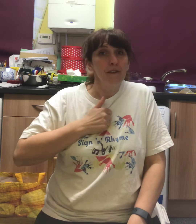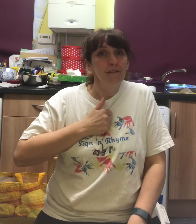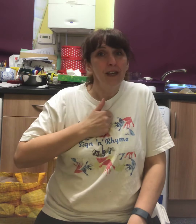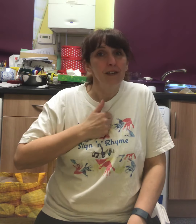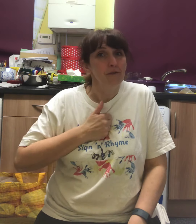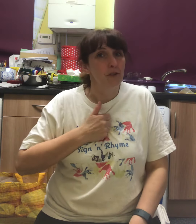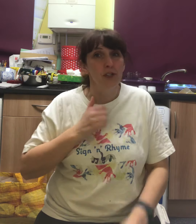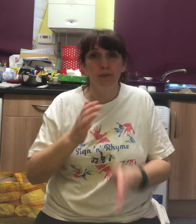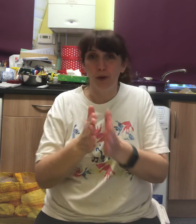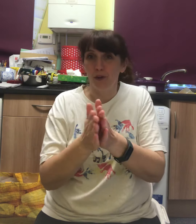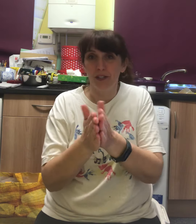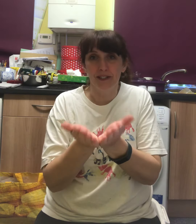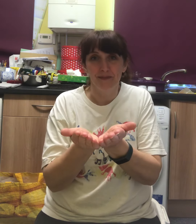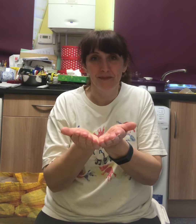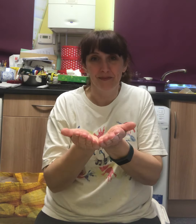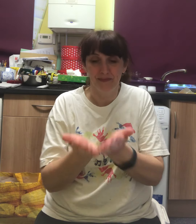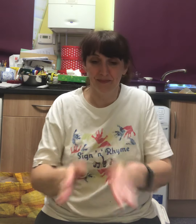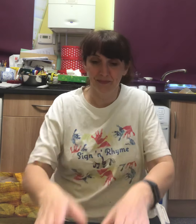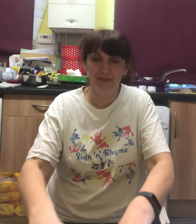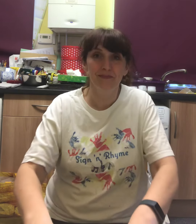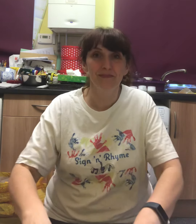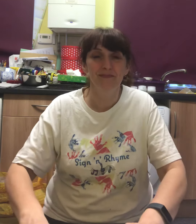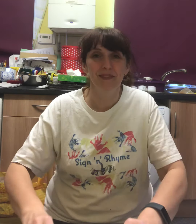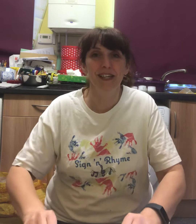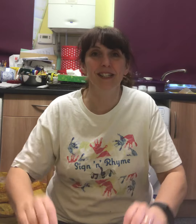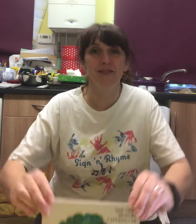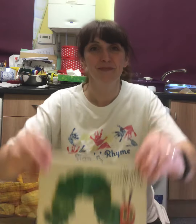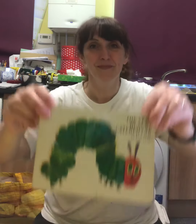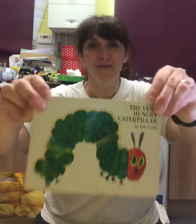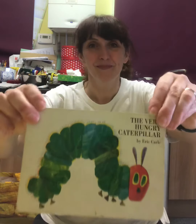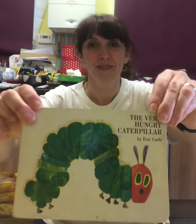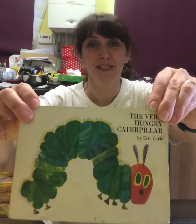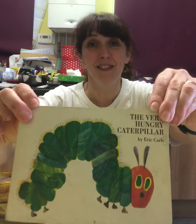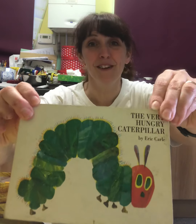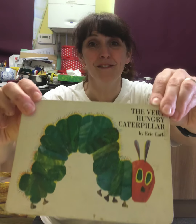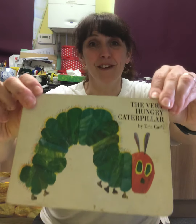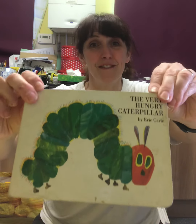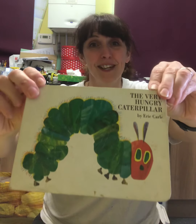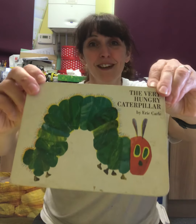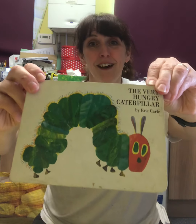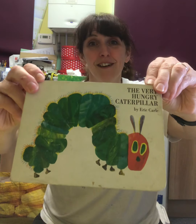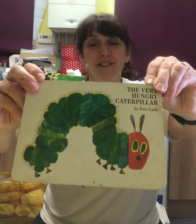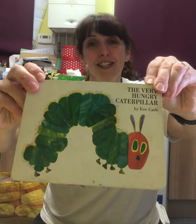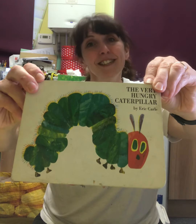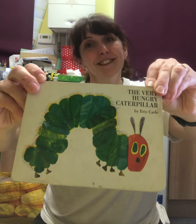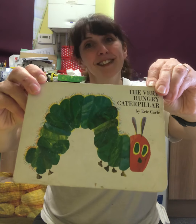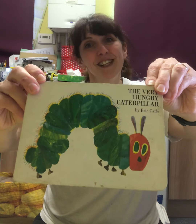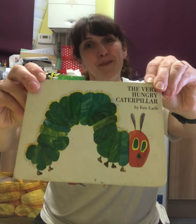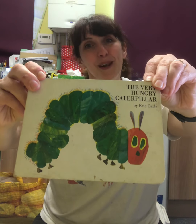favourite books. It's The Very Hungry Caterpillar.